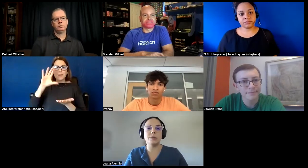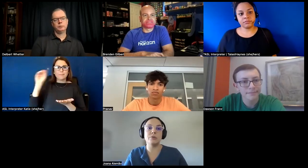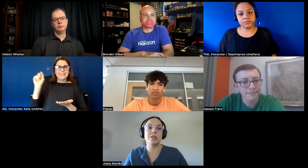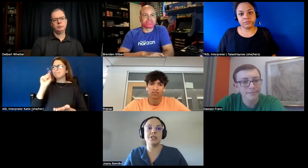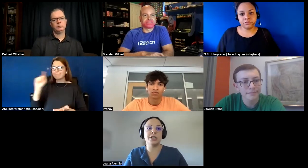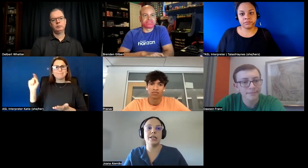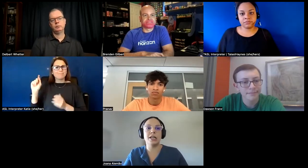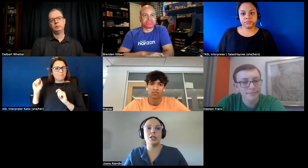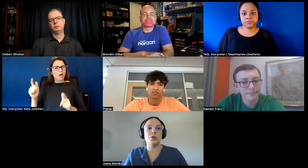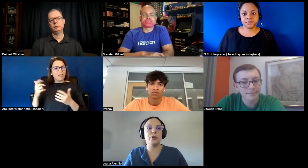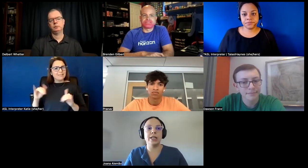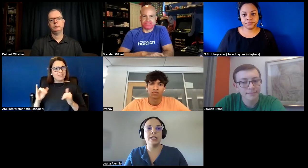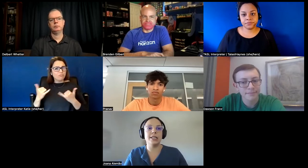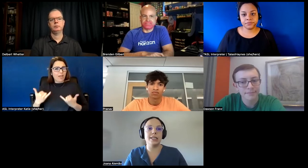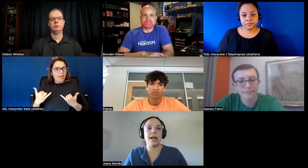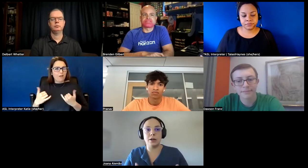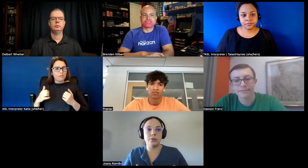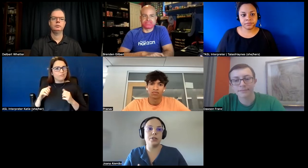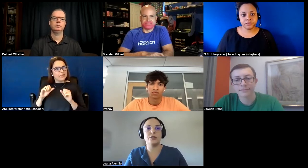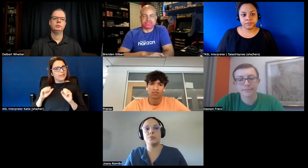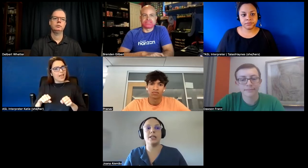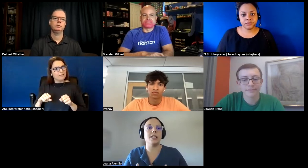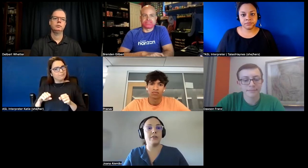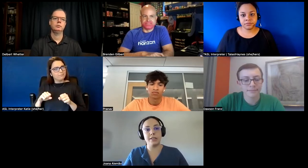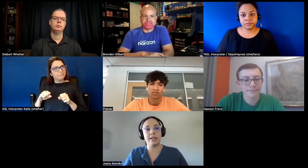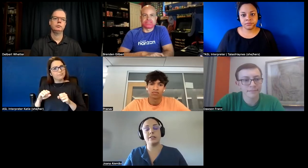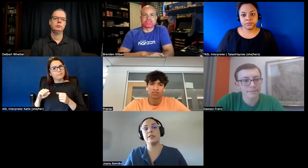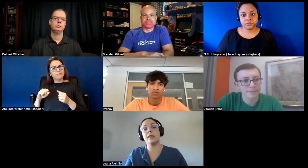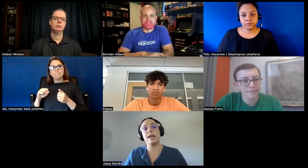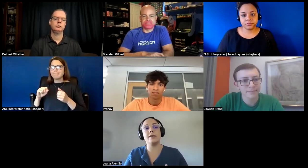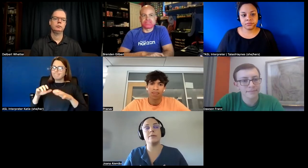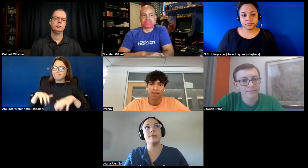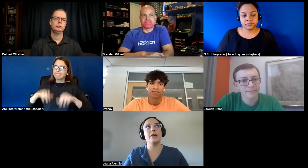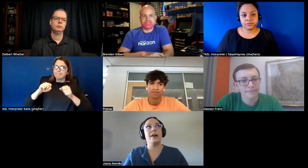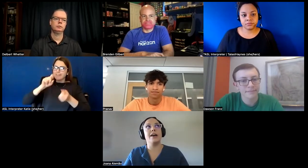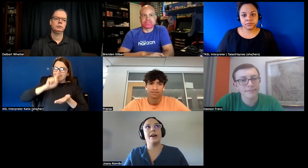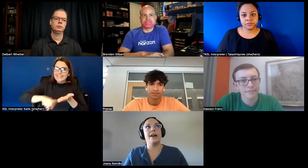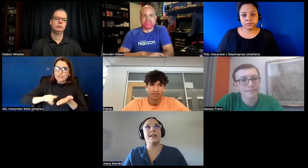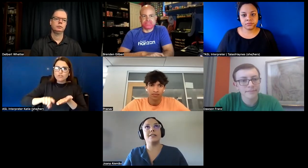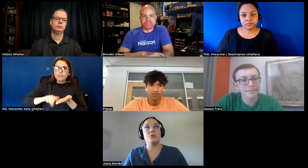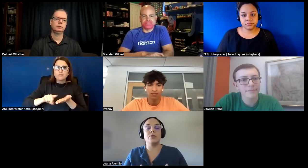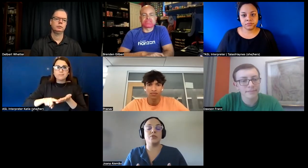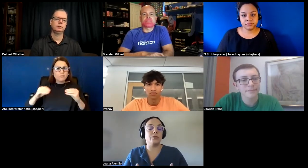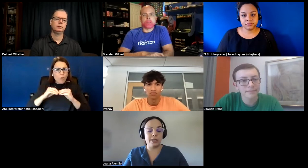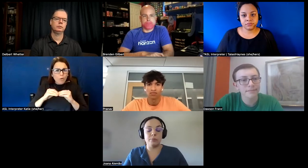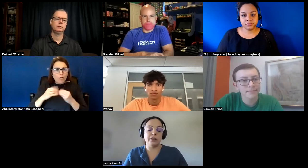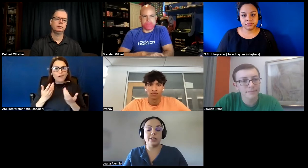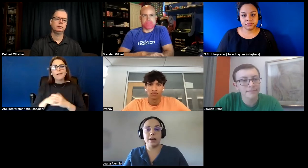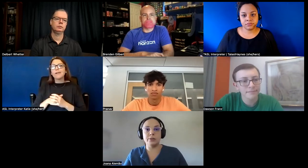a position to bring this out to be investigated and as it was already pointed out